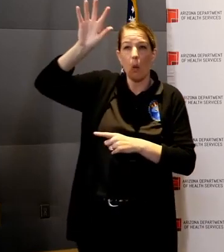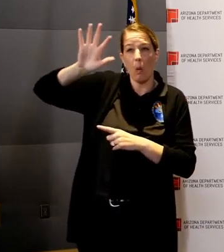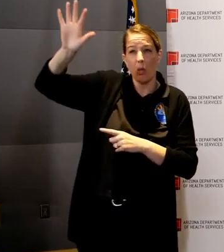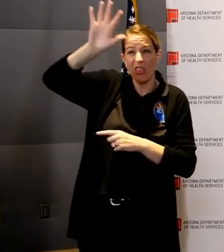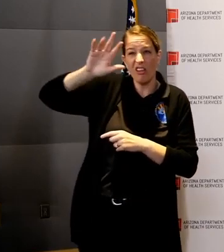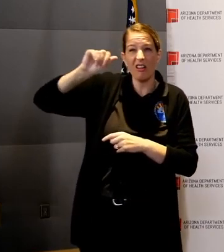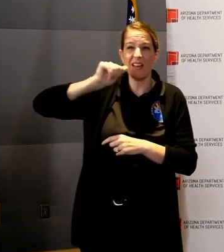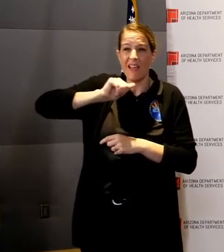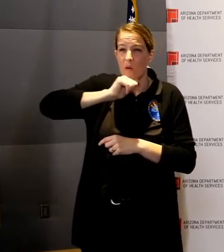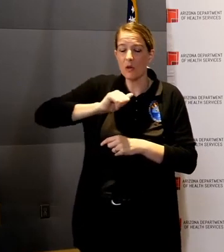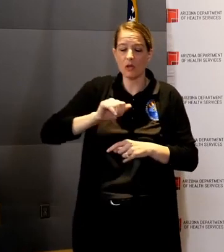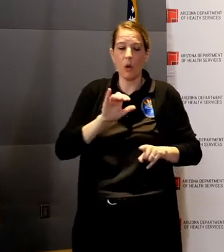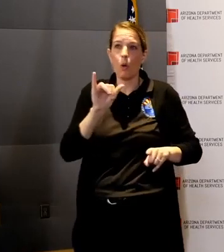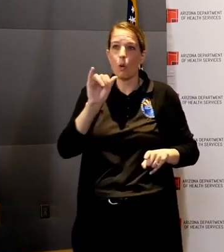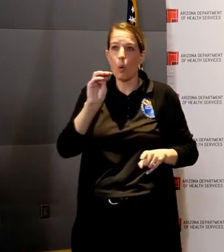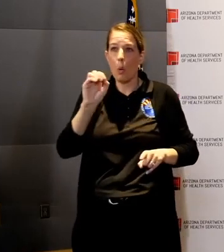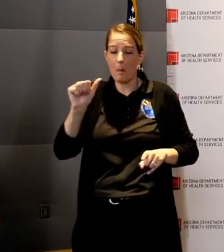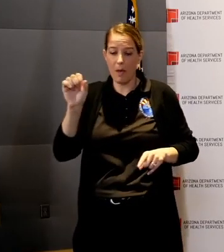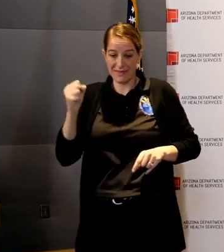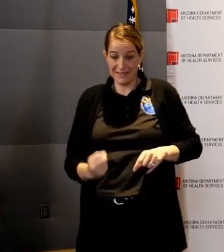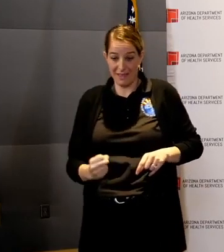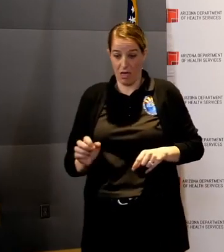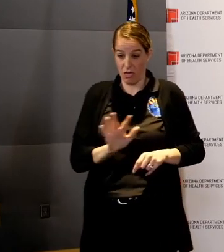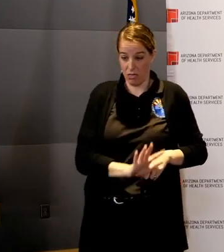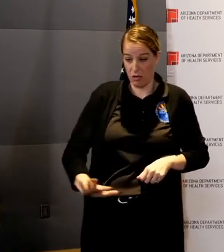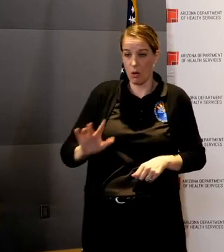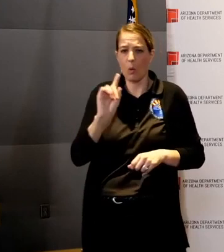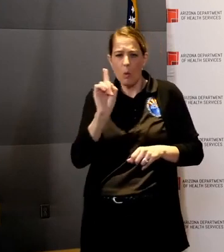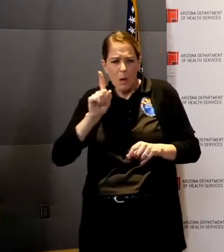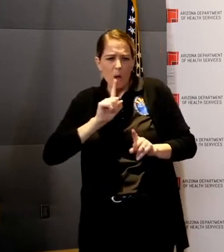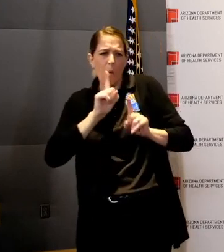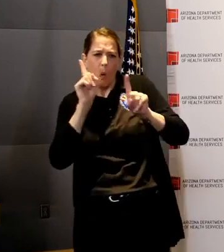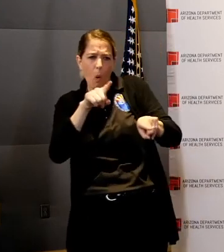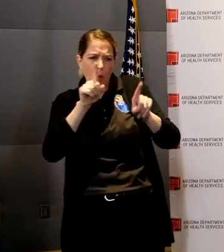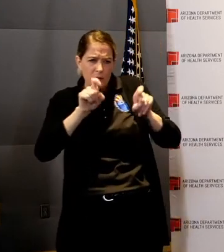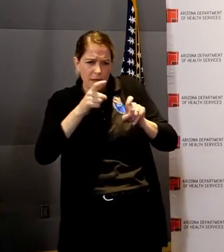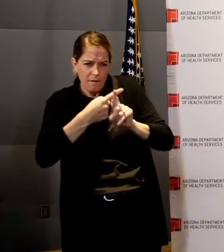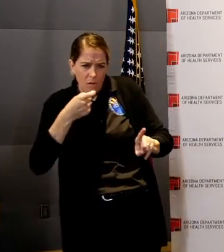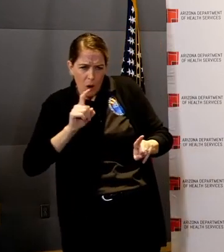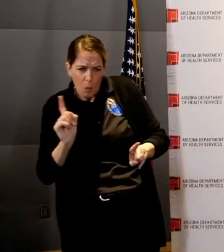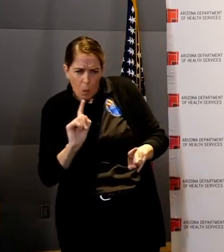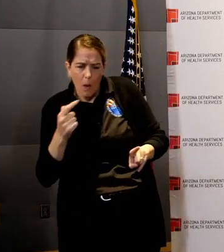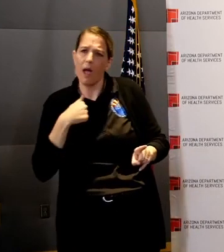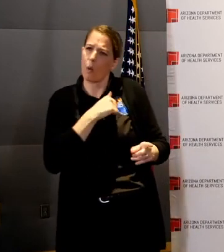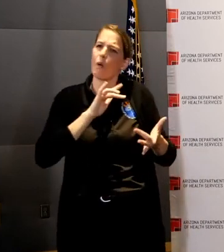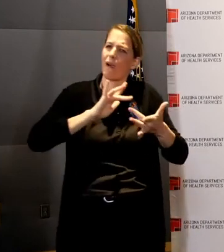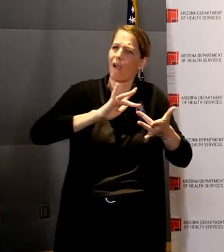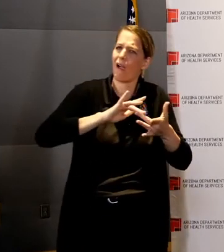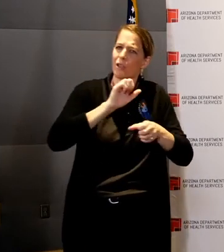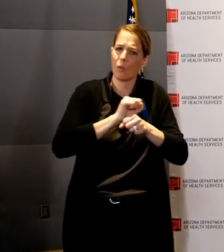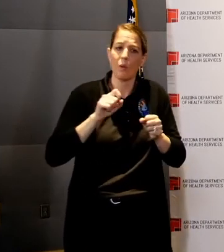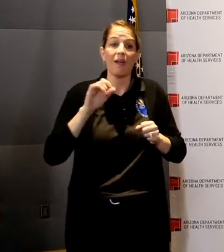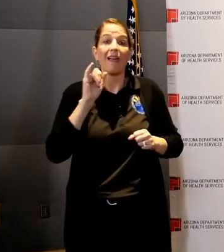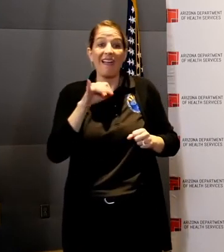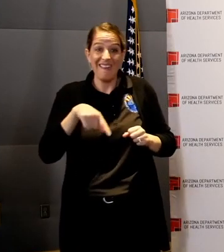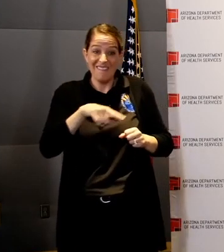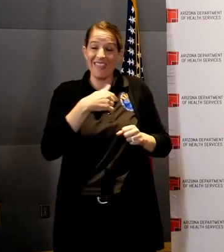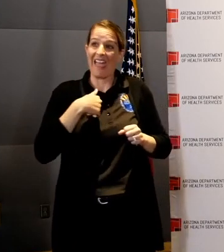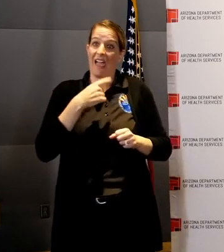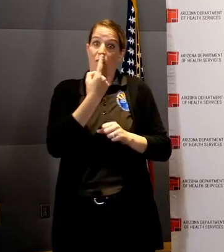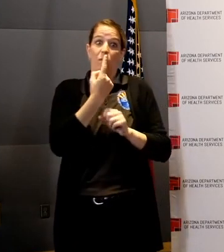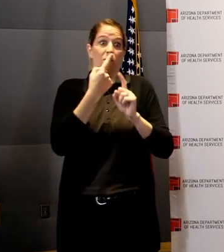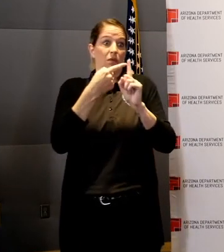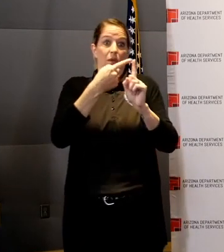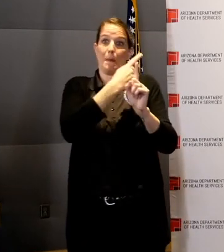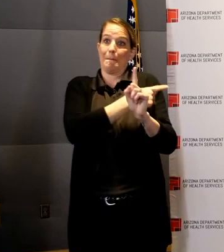contacted by a physician who they believe that they have really a high-risk patient, we will get them the supplies that they need to